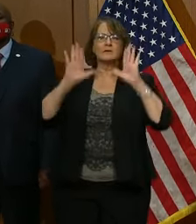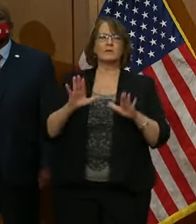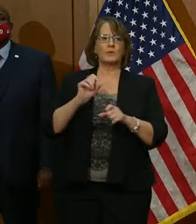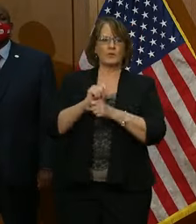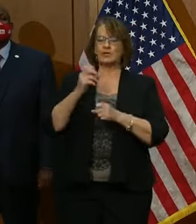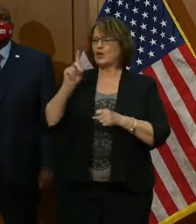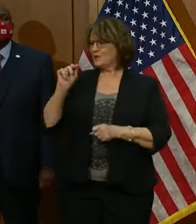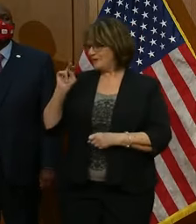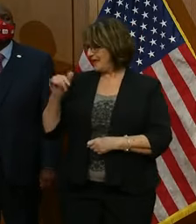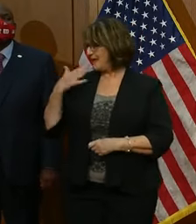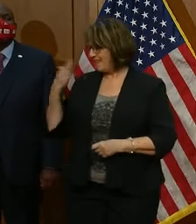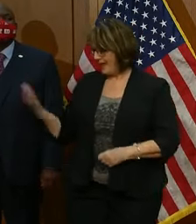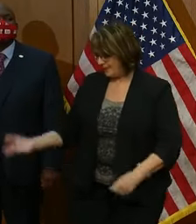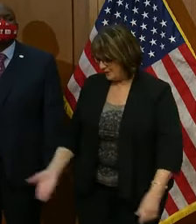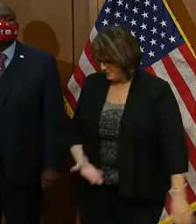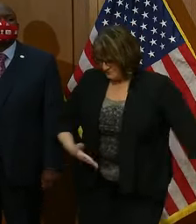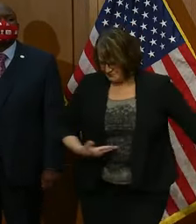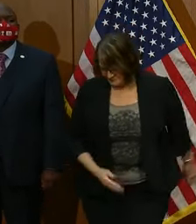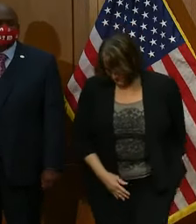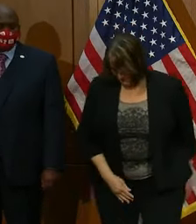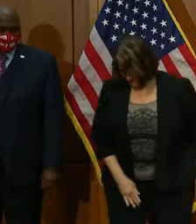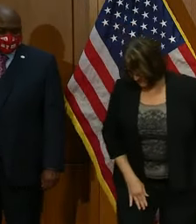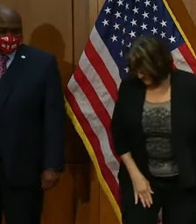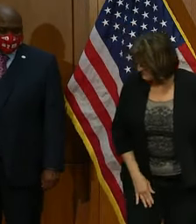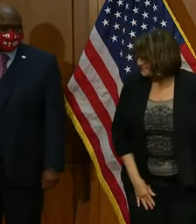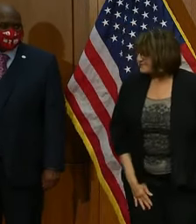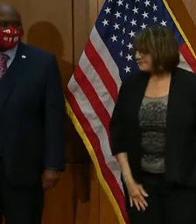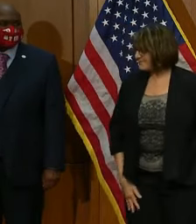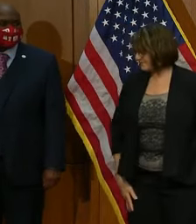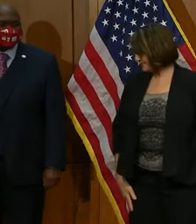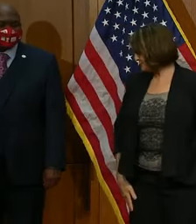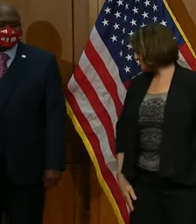So, Danny, thank you for being here, and thanks for all you're doing. Welcome.